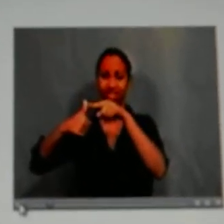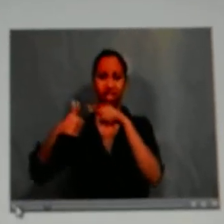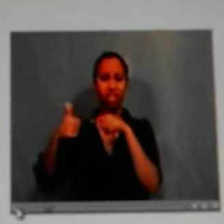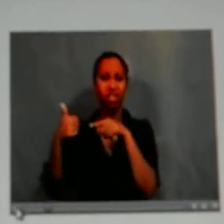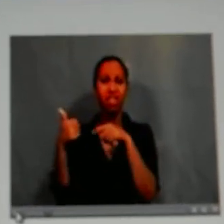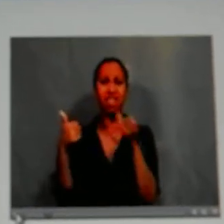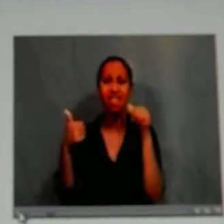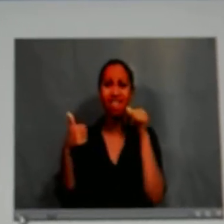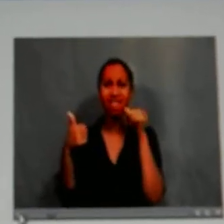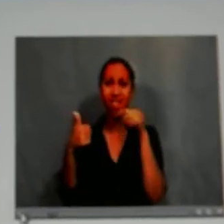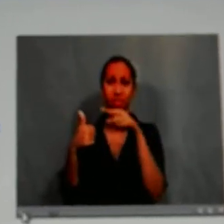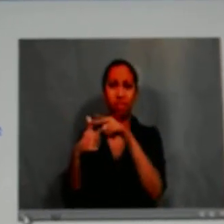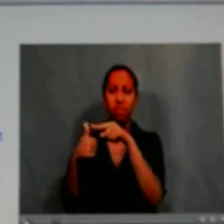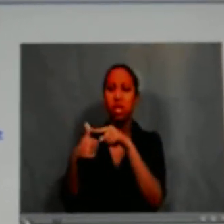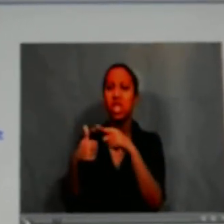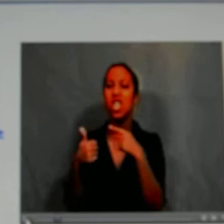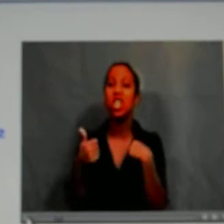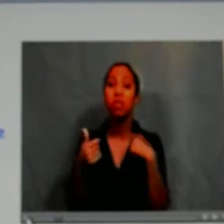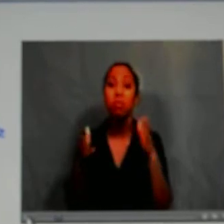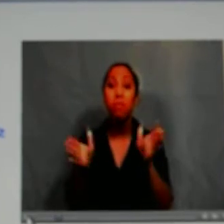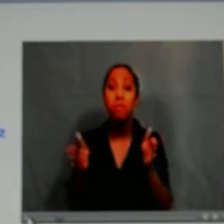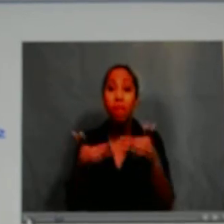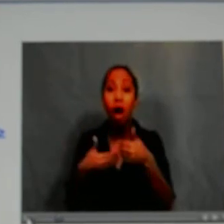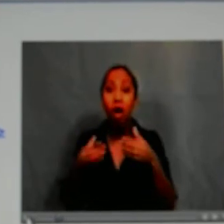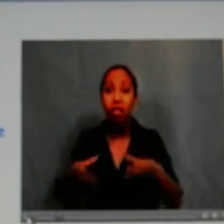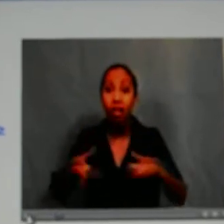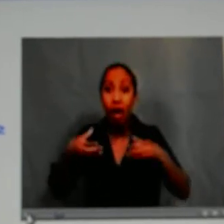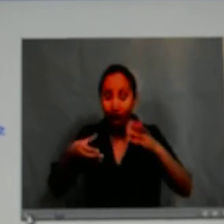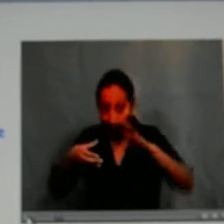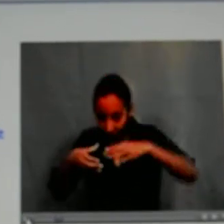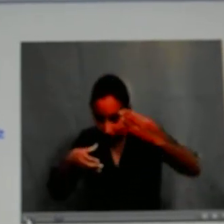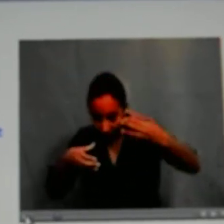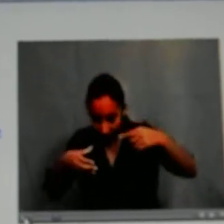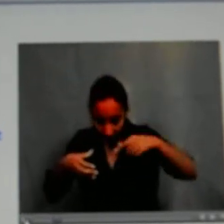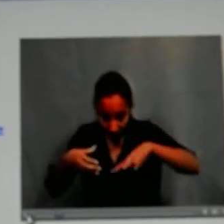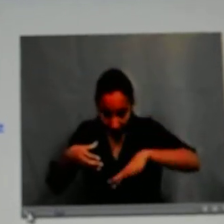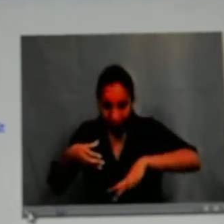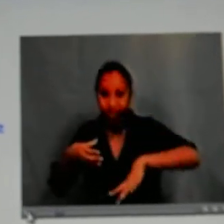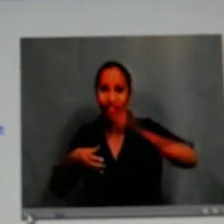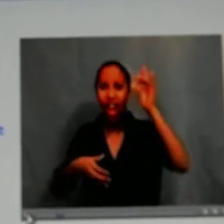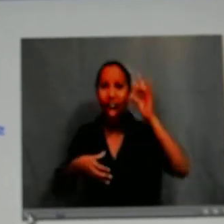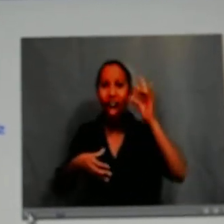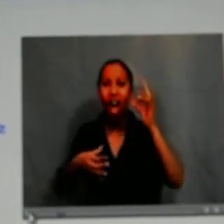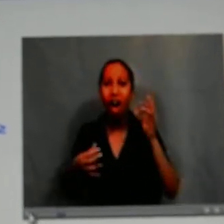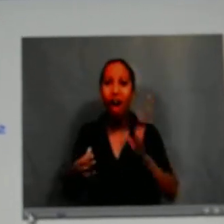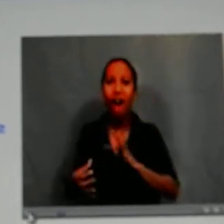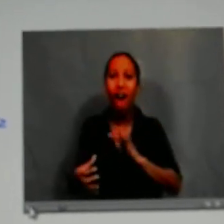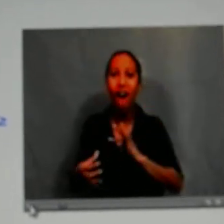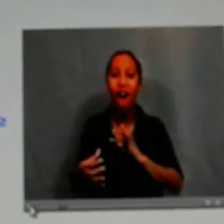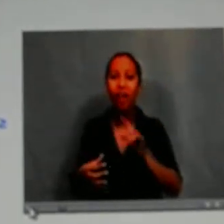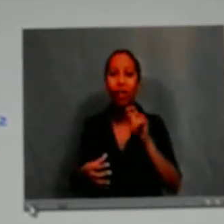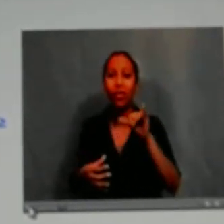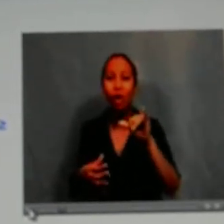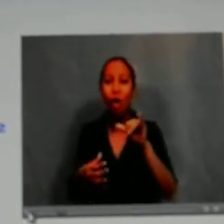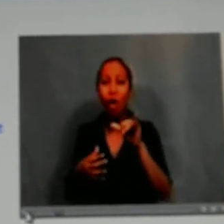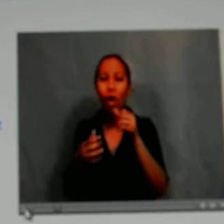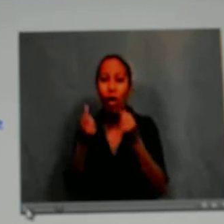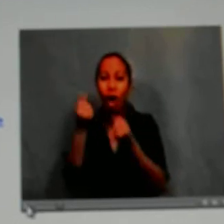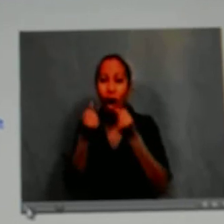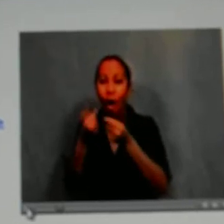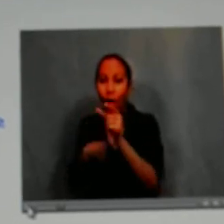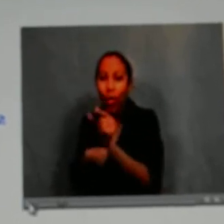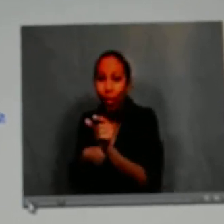So my brother, he had a box of cereal. And that morning